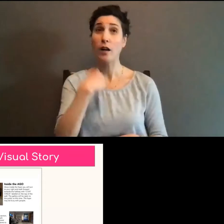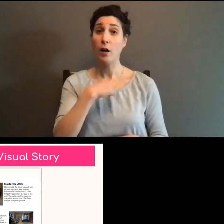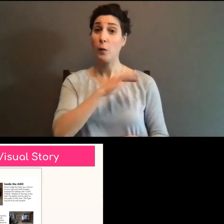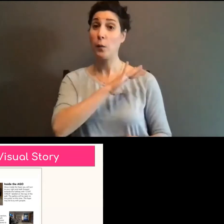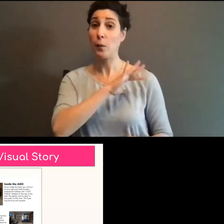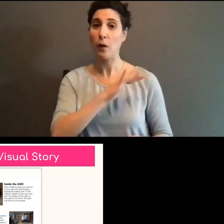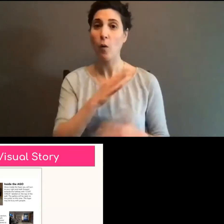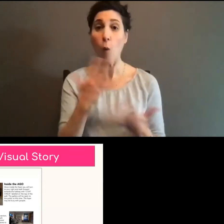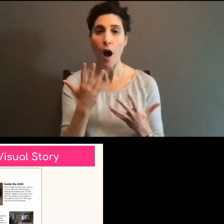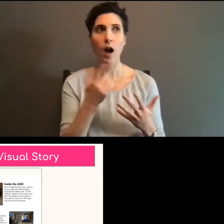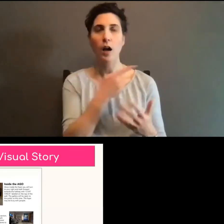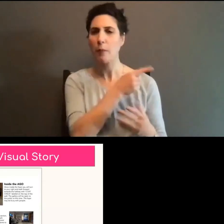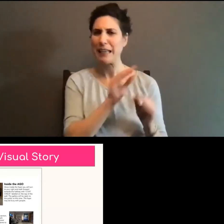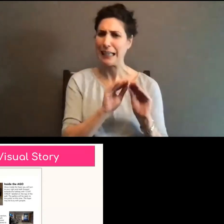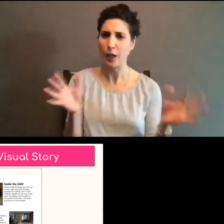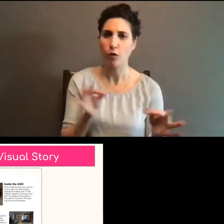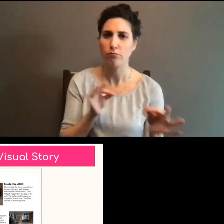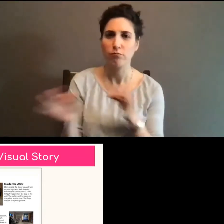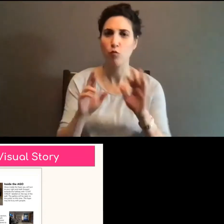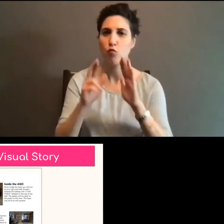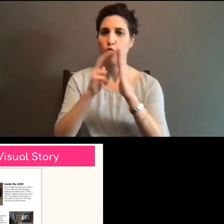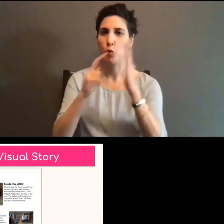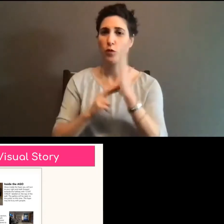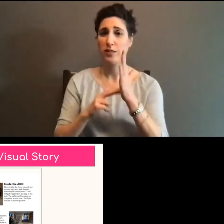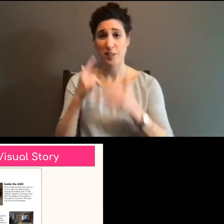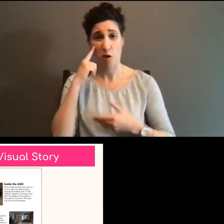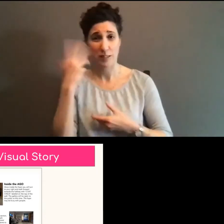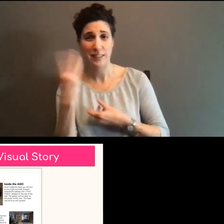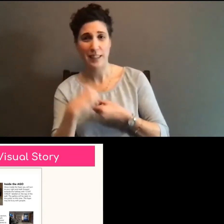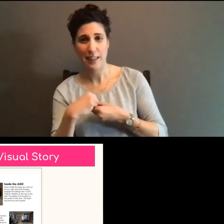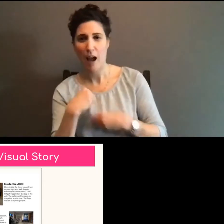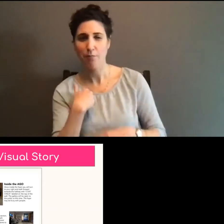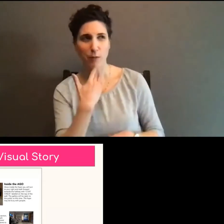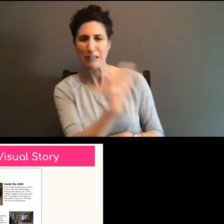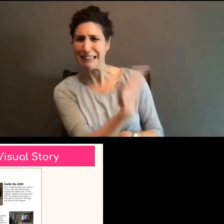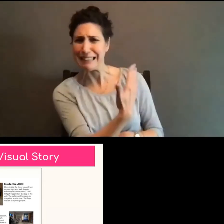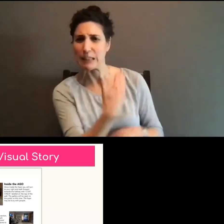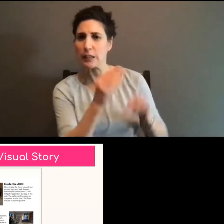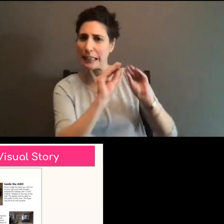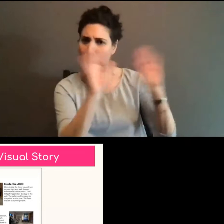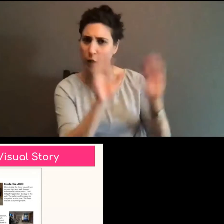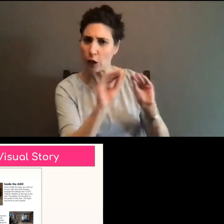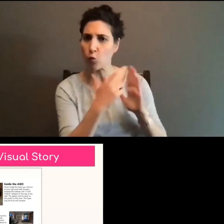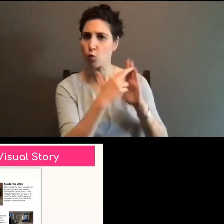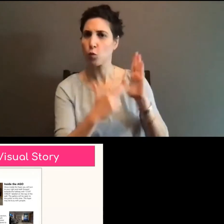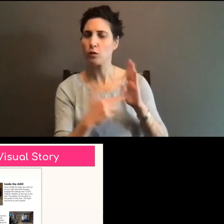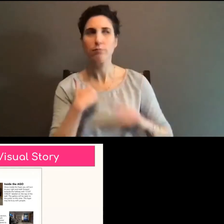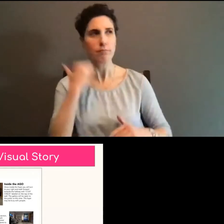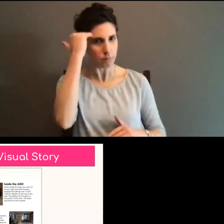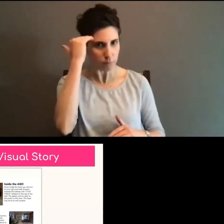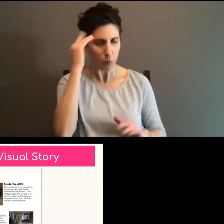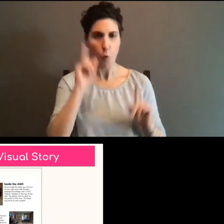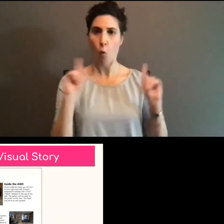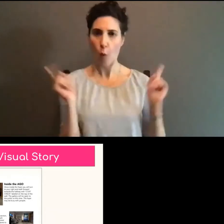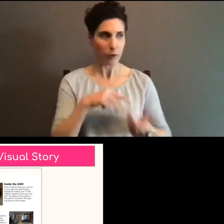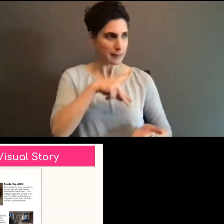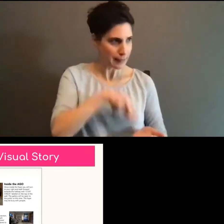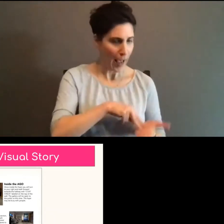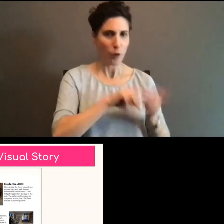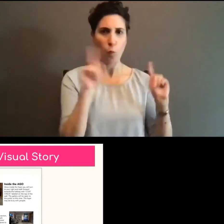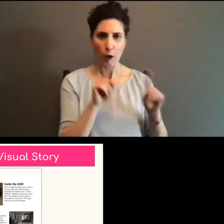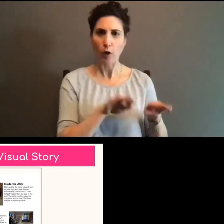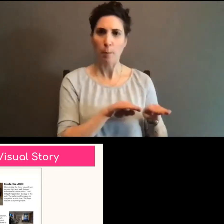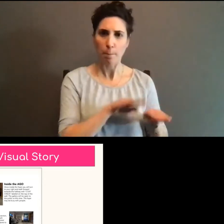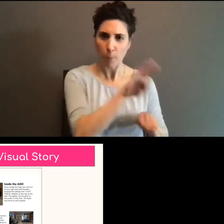inside anywhere. And I'm hoping that these will remain integral and important and become informed by the disabled people who have